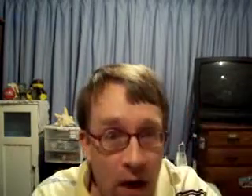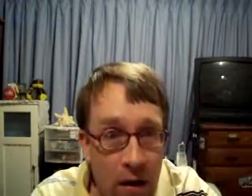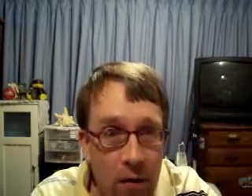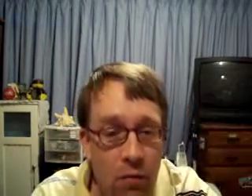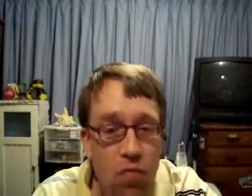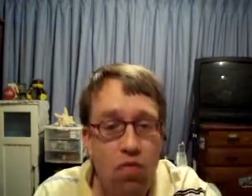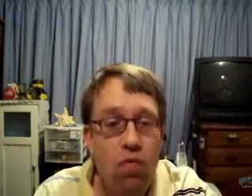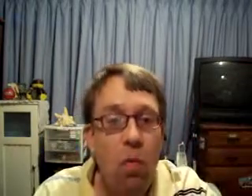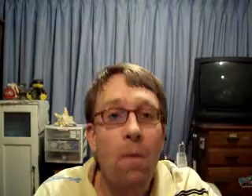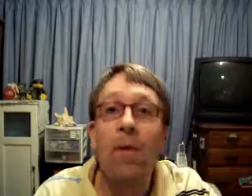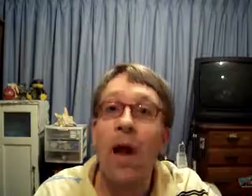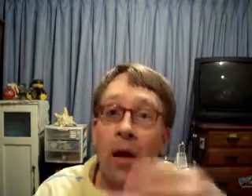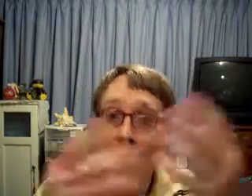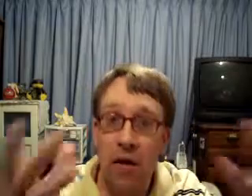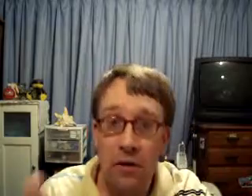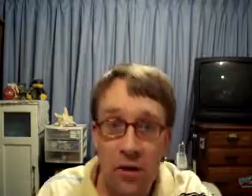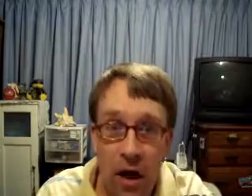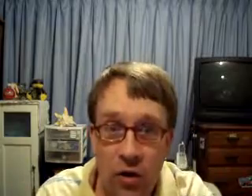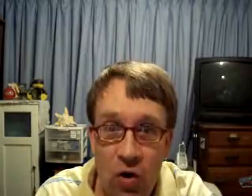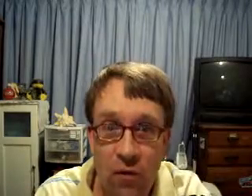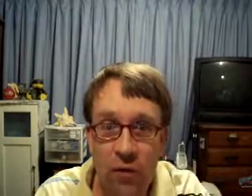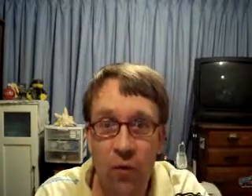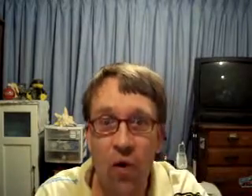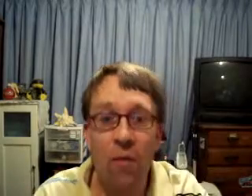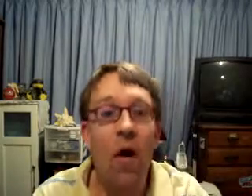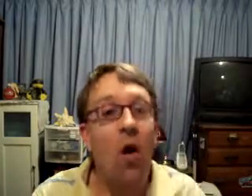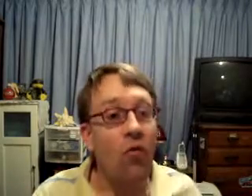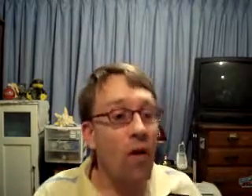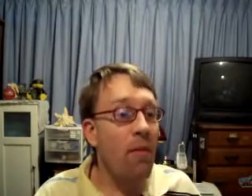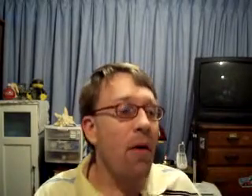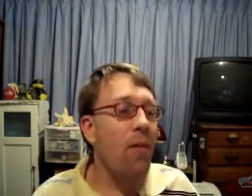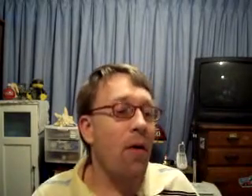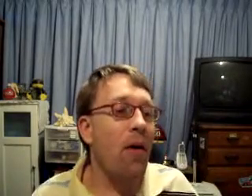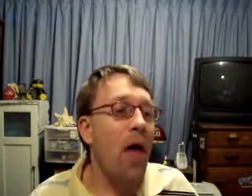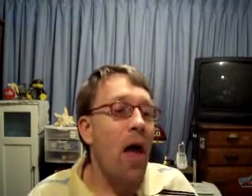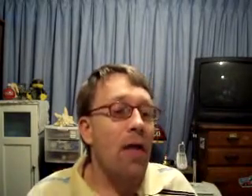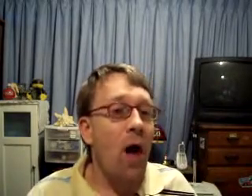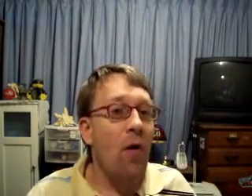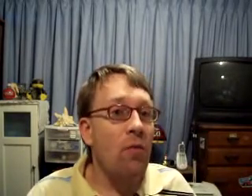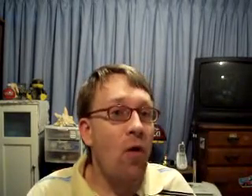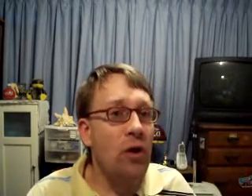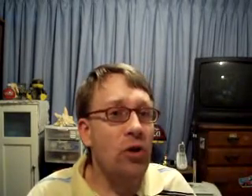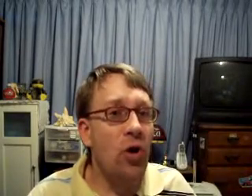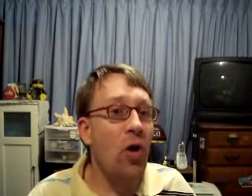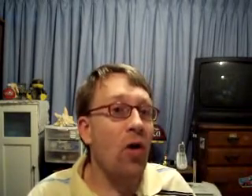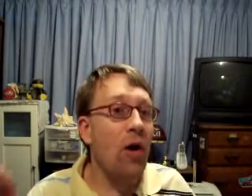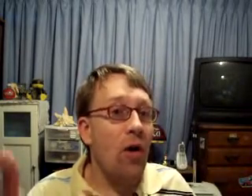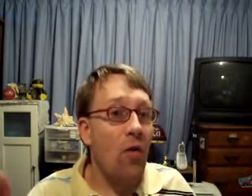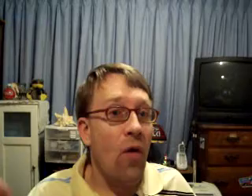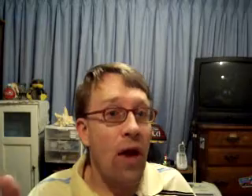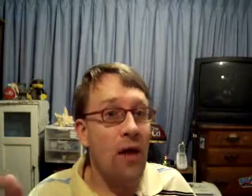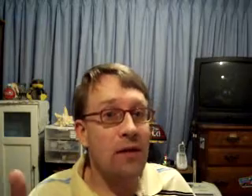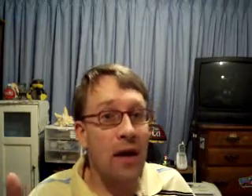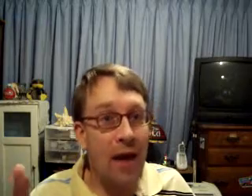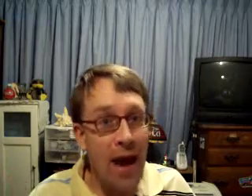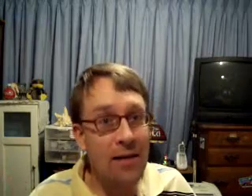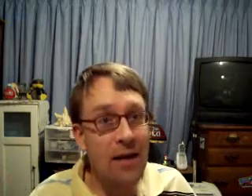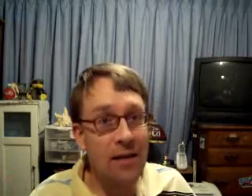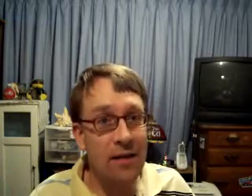wind and causes a lot of storms to form. Remember that when moisture, when it's in a gaseous